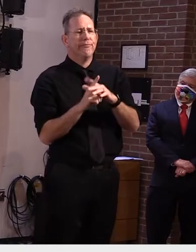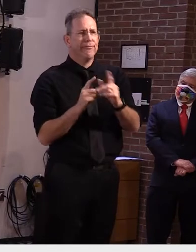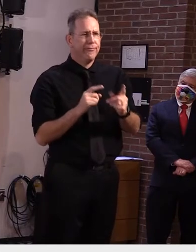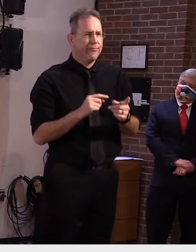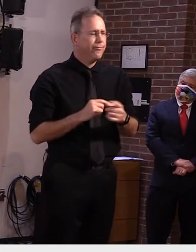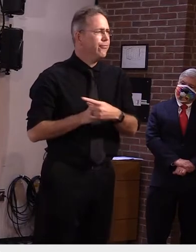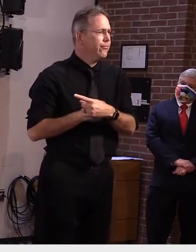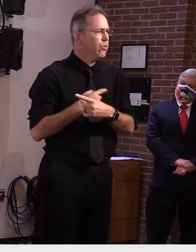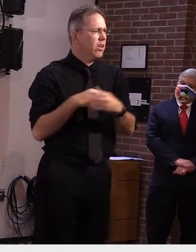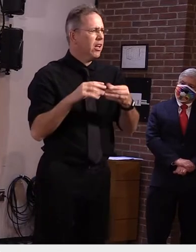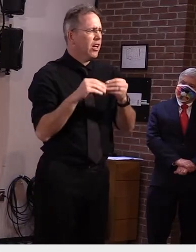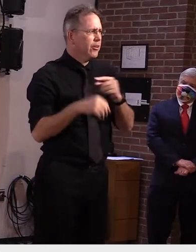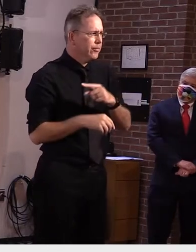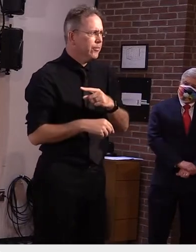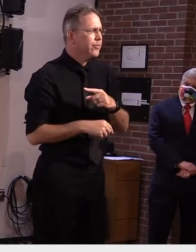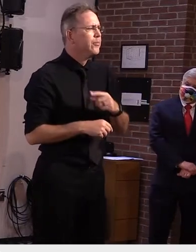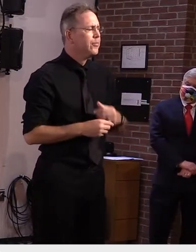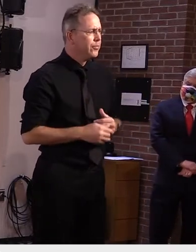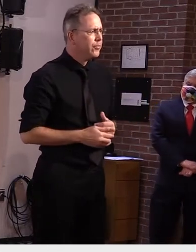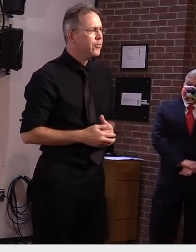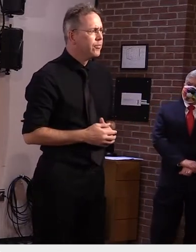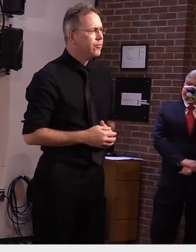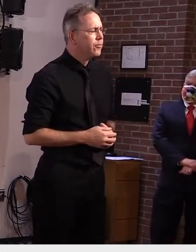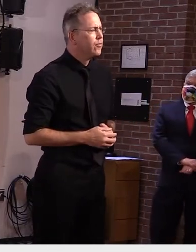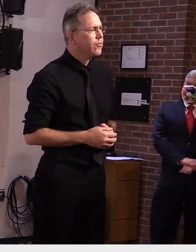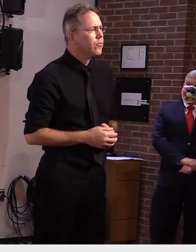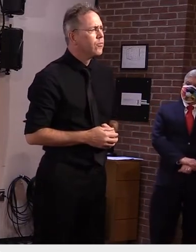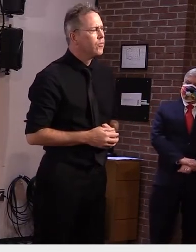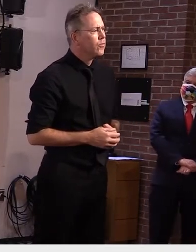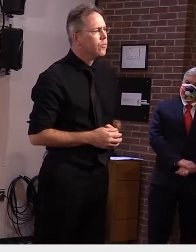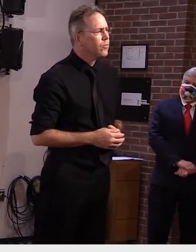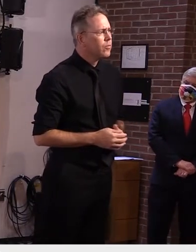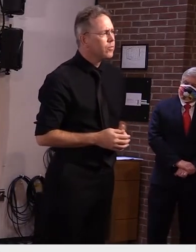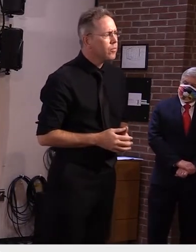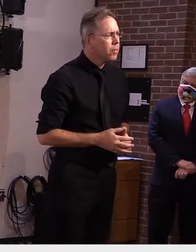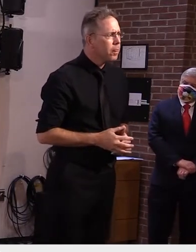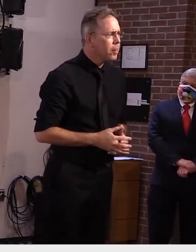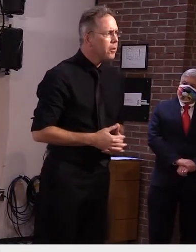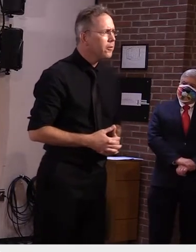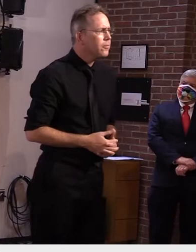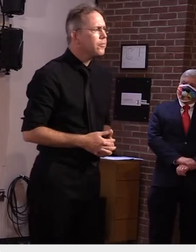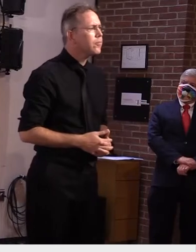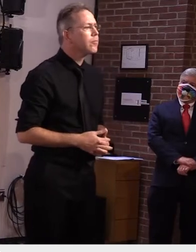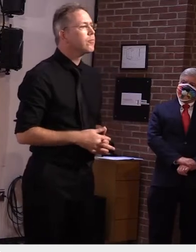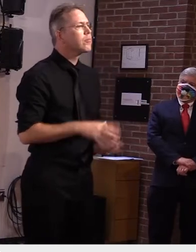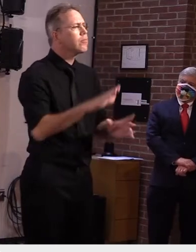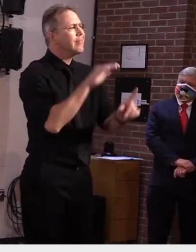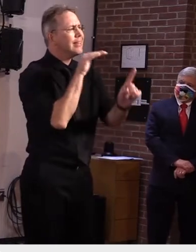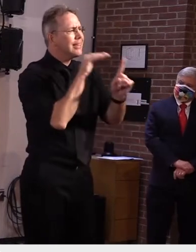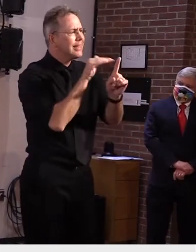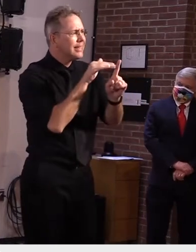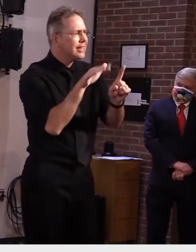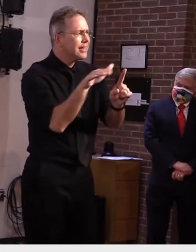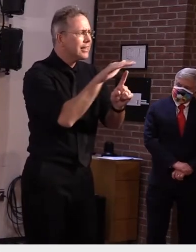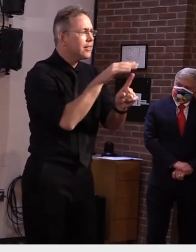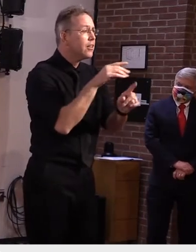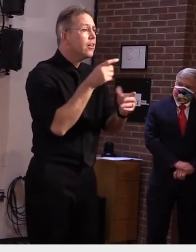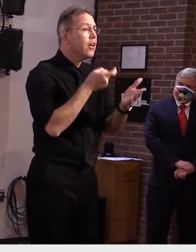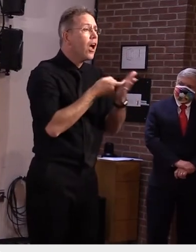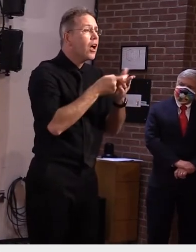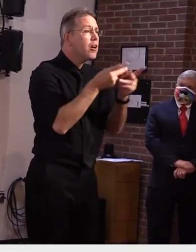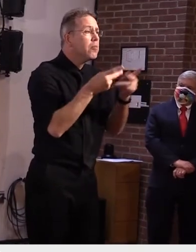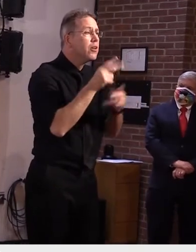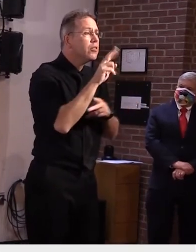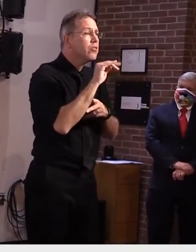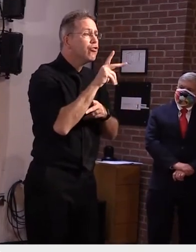just so as a reminder again to everyone many of these rinks have been open throughout the summer many of these